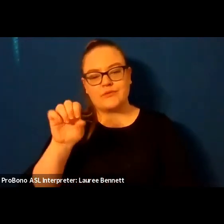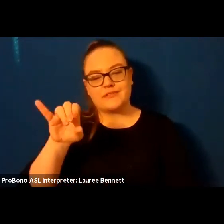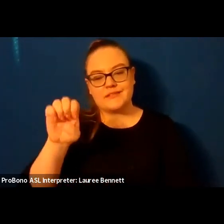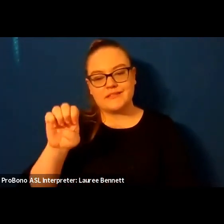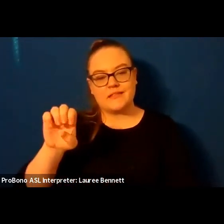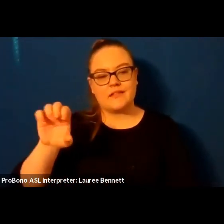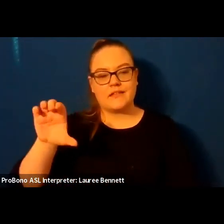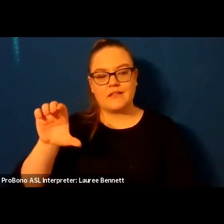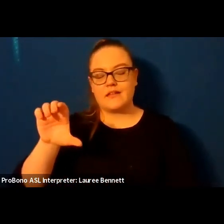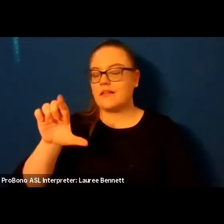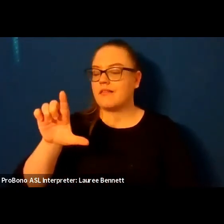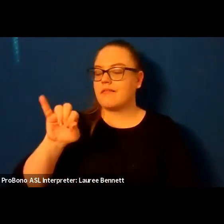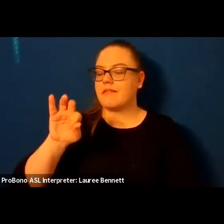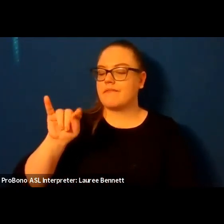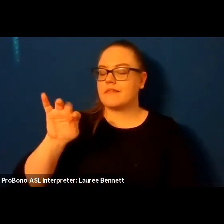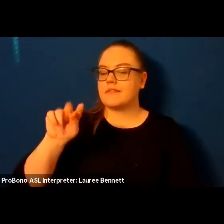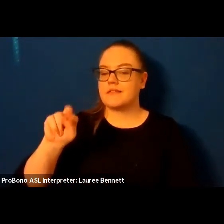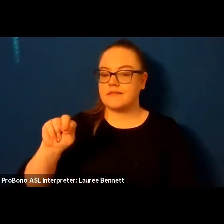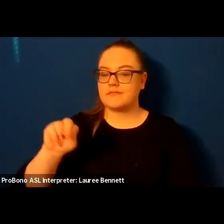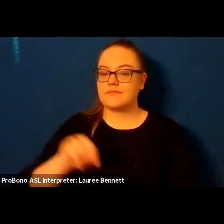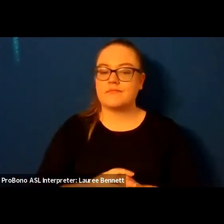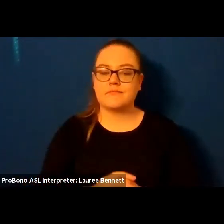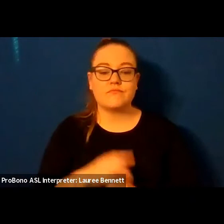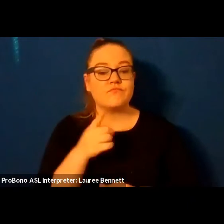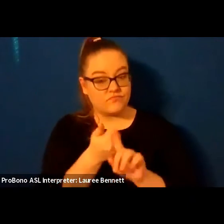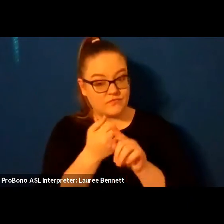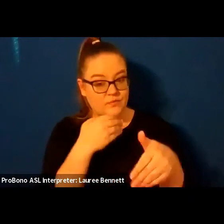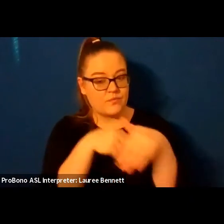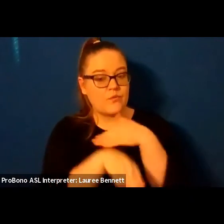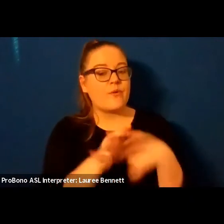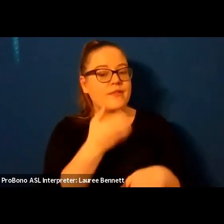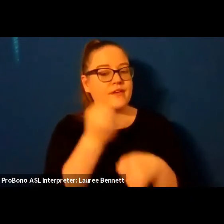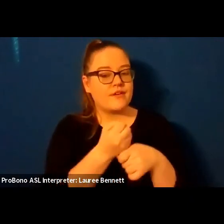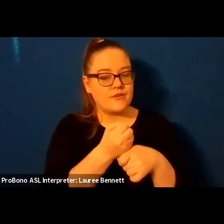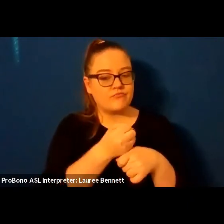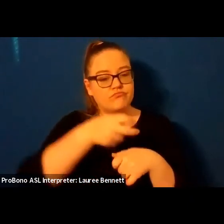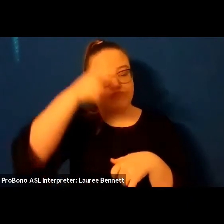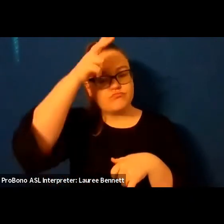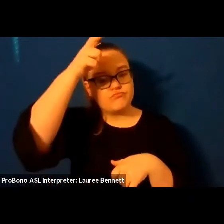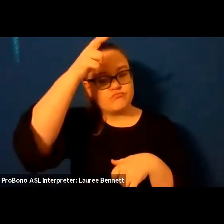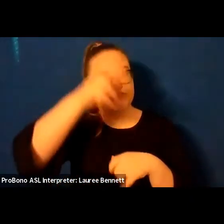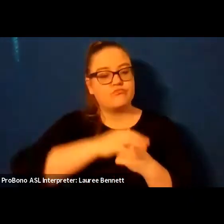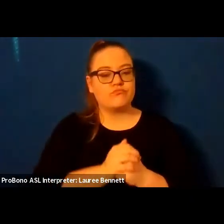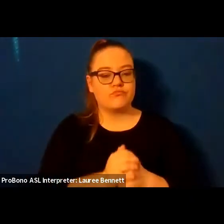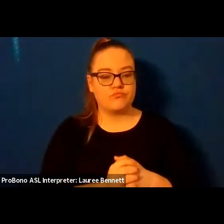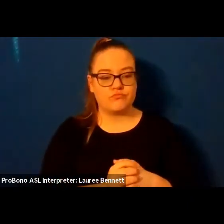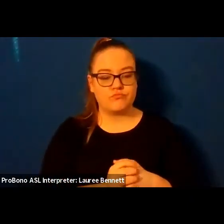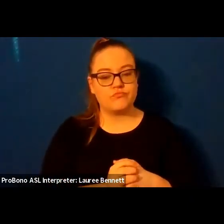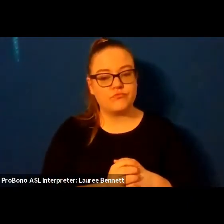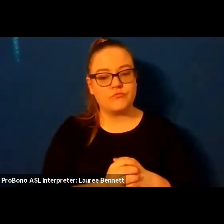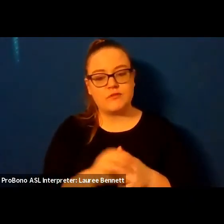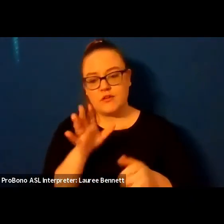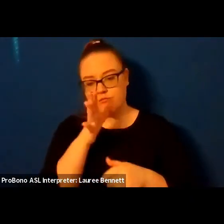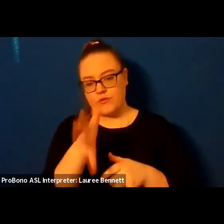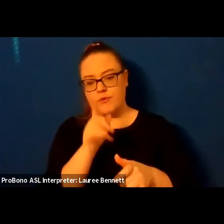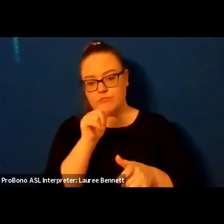you were born in the year of the rooster and the dismembered grandmother your mama's first christmas alone trying to